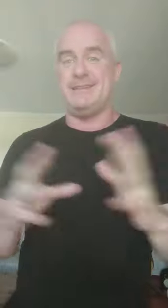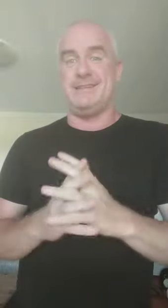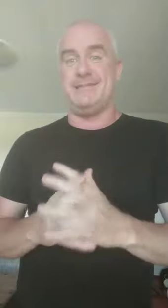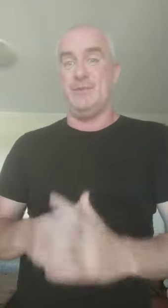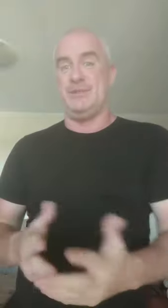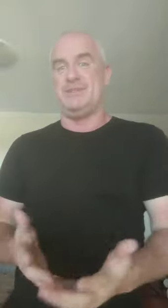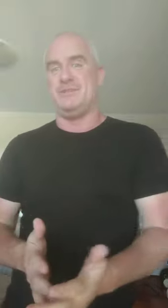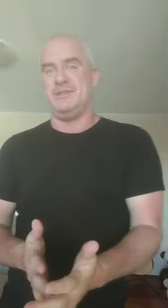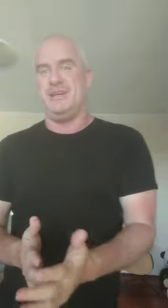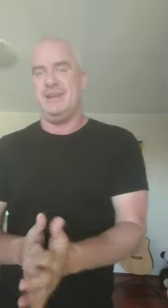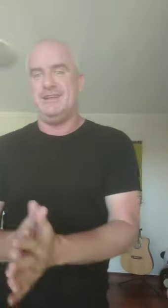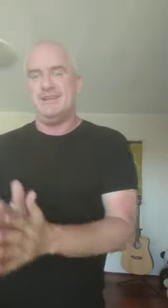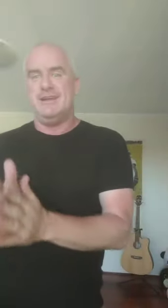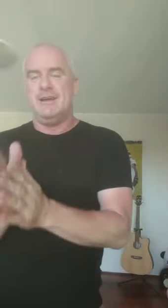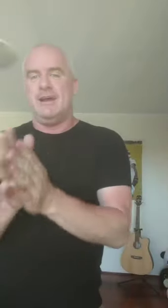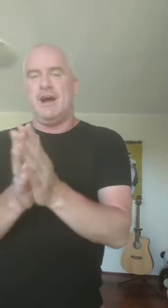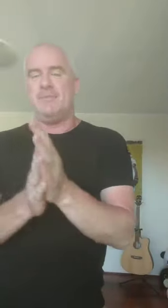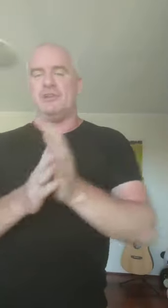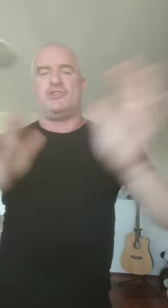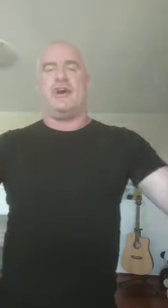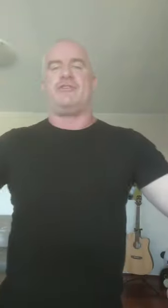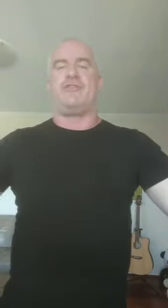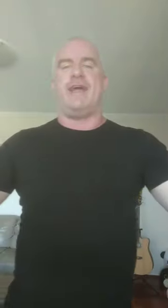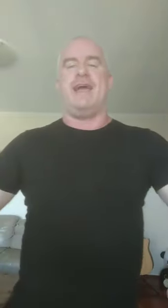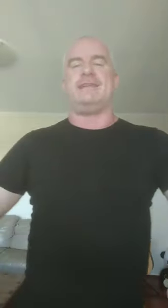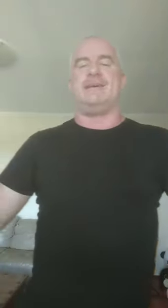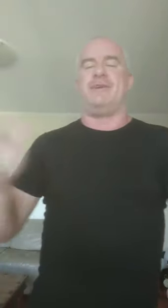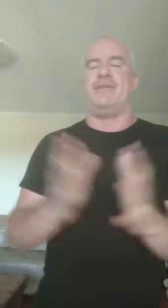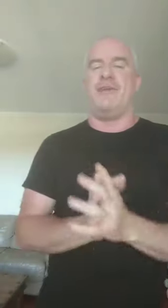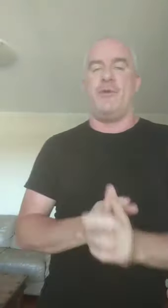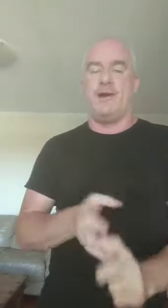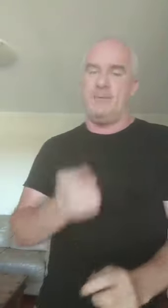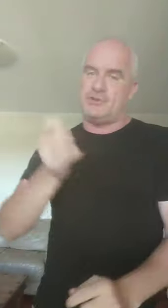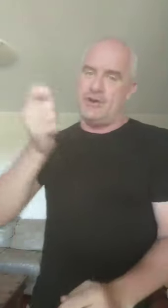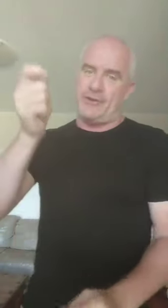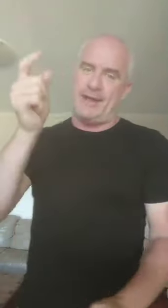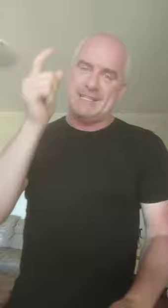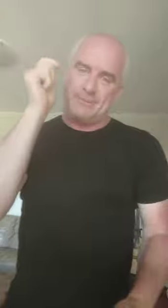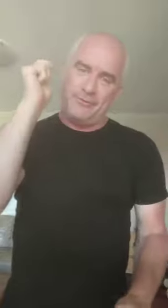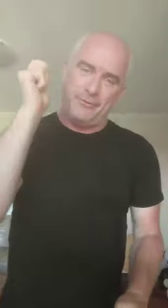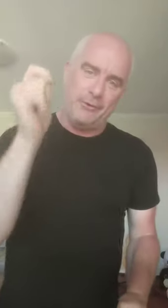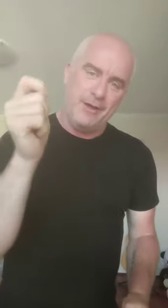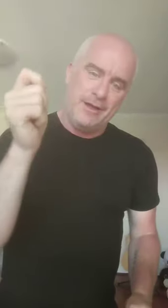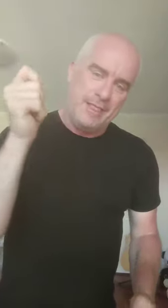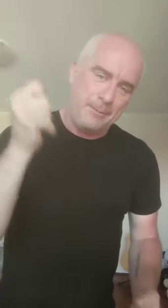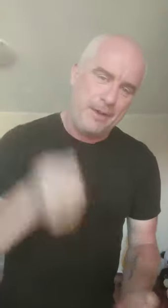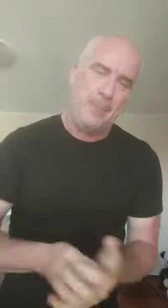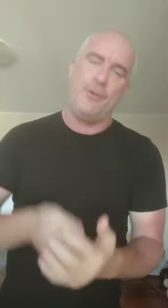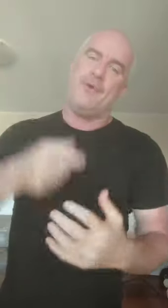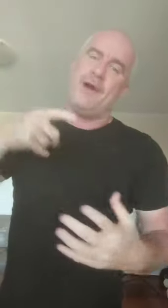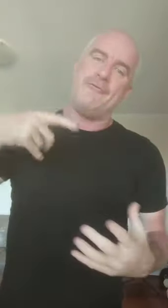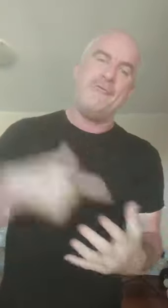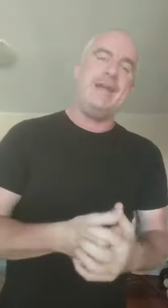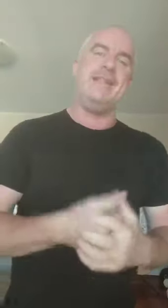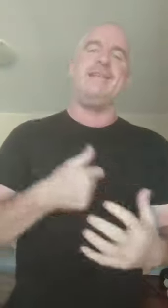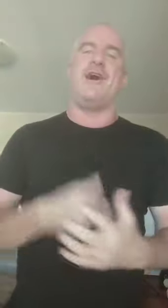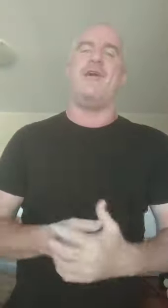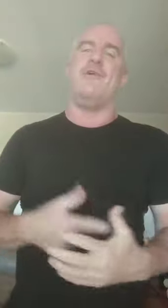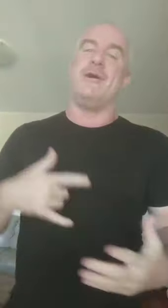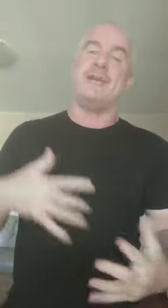business, small business suicide. So, I'm not trying to create something for everyone, I'm trying to create someone for the people who I really know who are